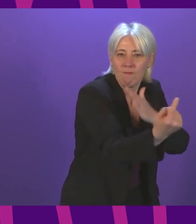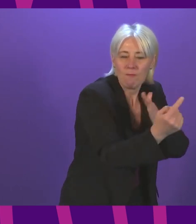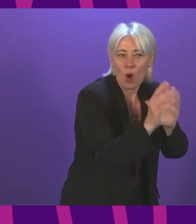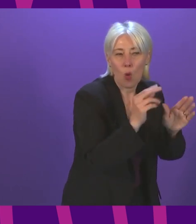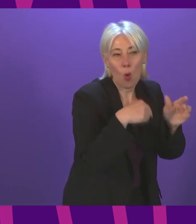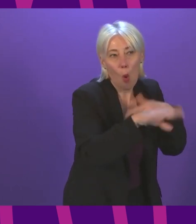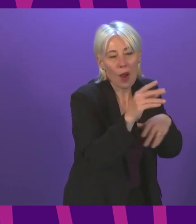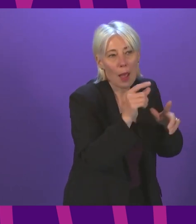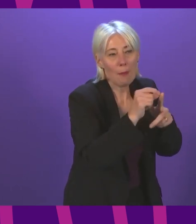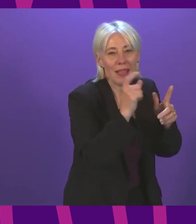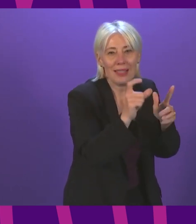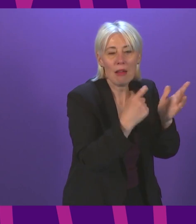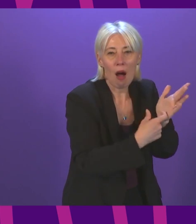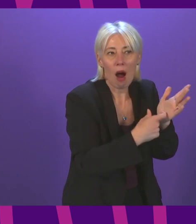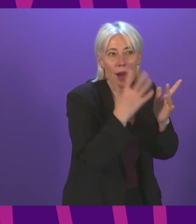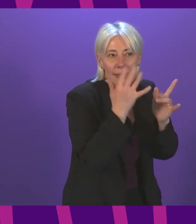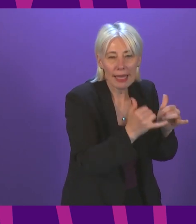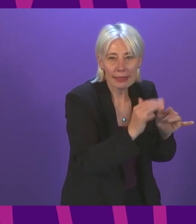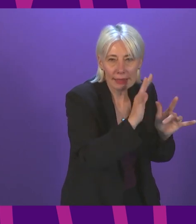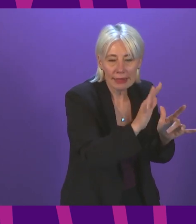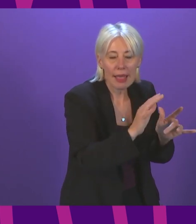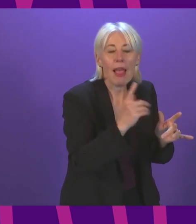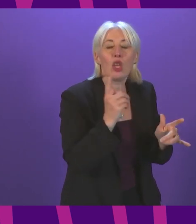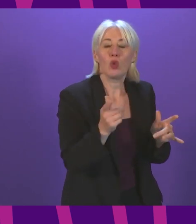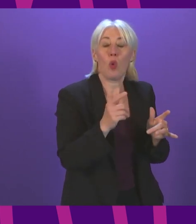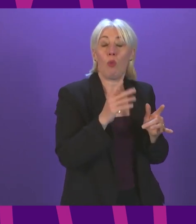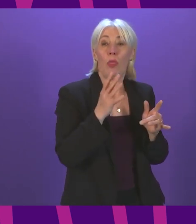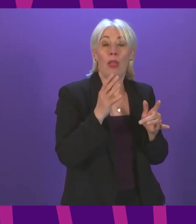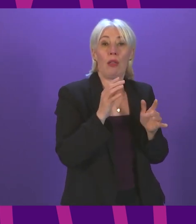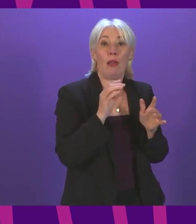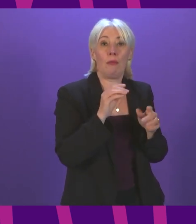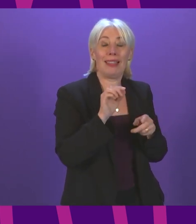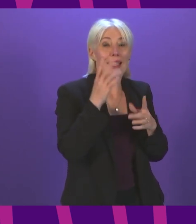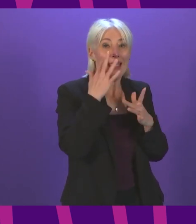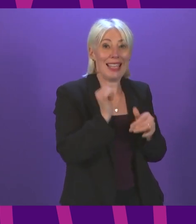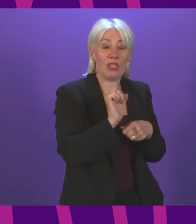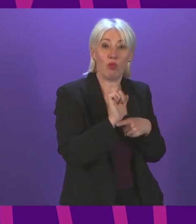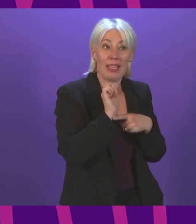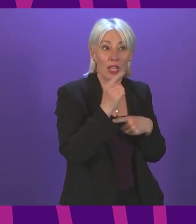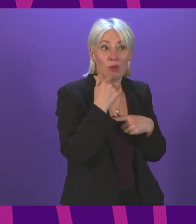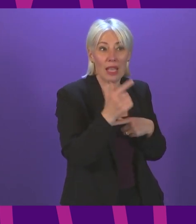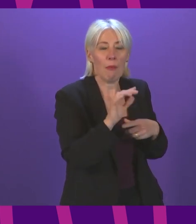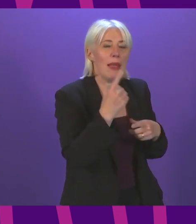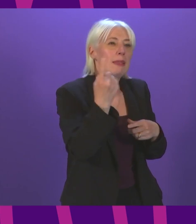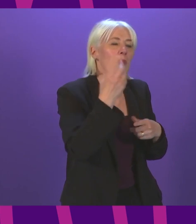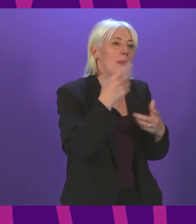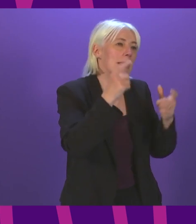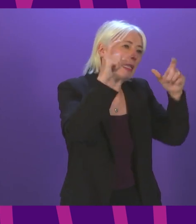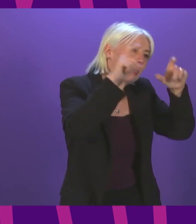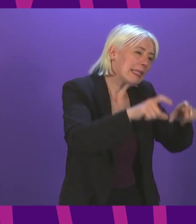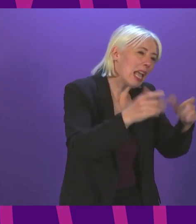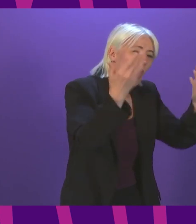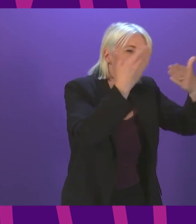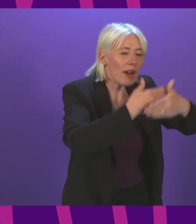test and Test and Protect will judge whether somebody is a high risk contact. So, for example, if there's been an overnight stay or very